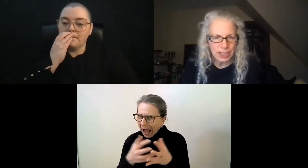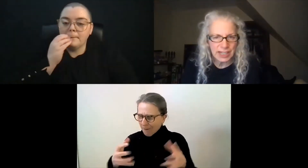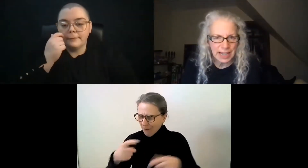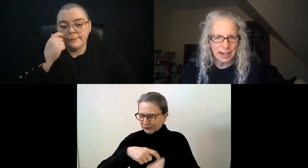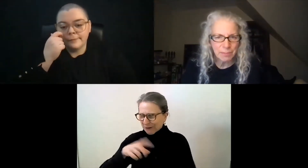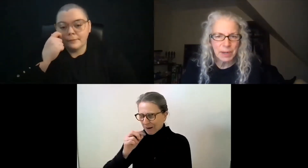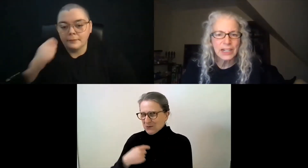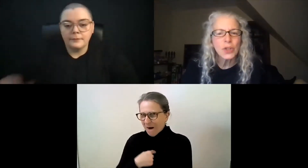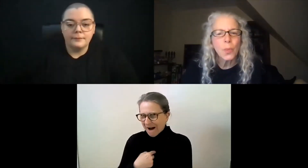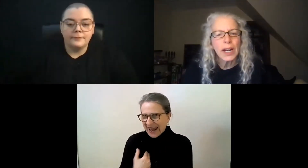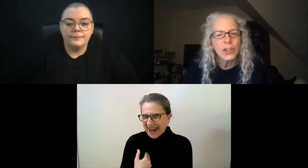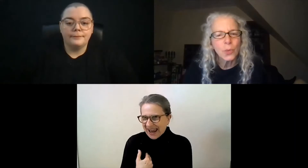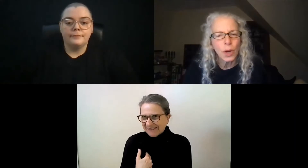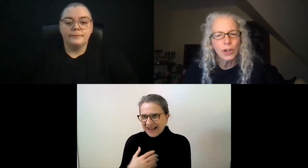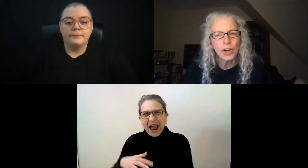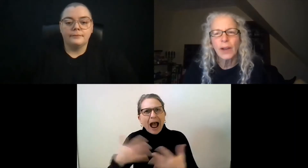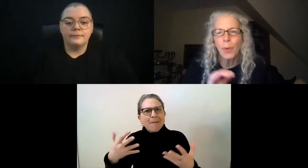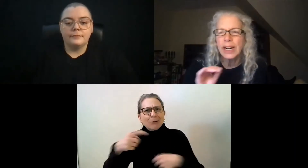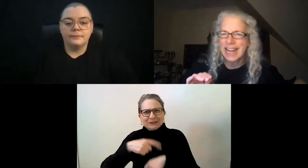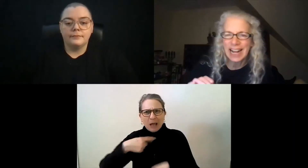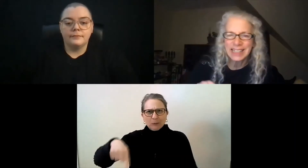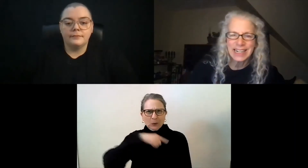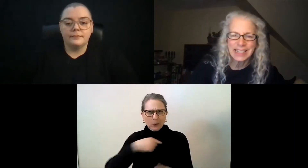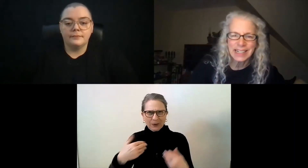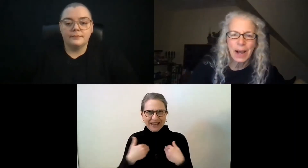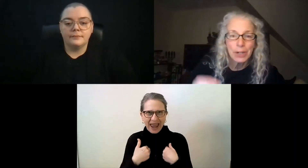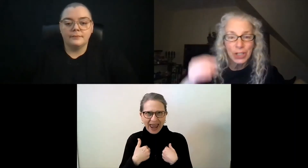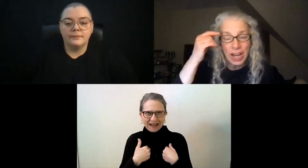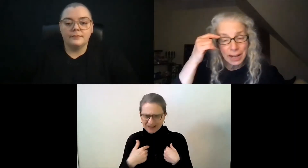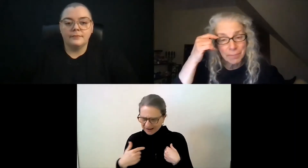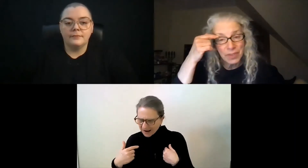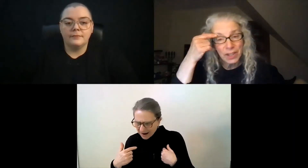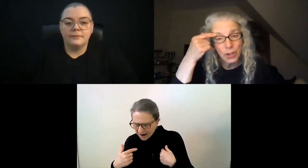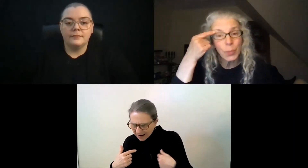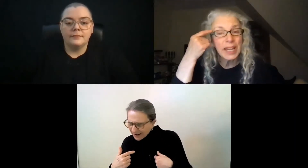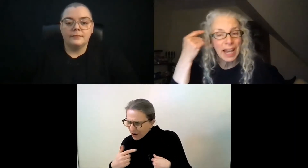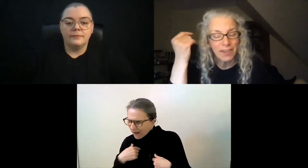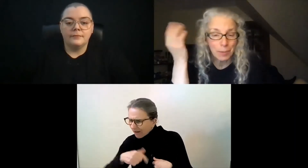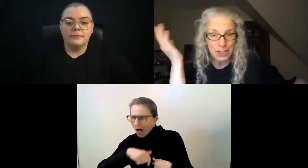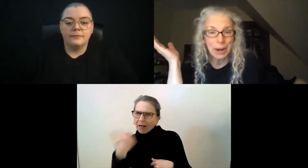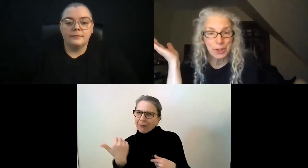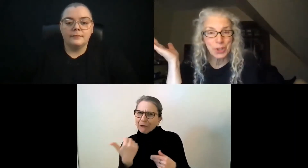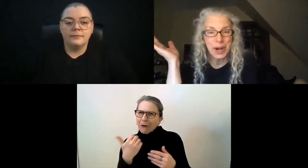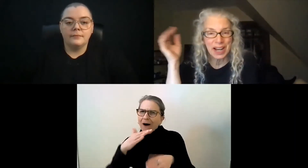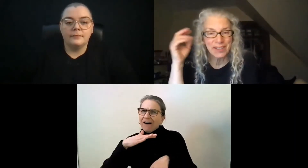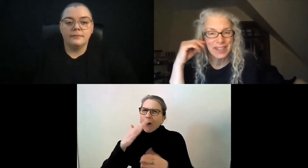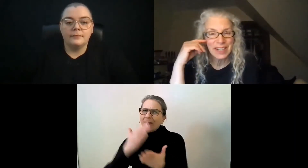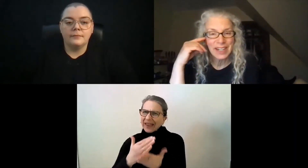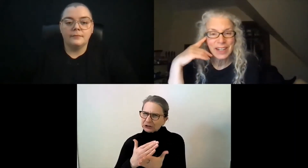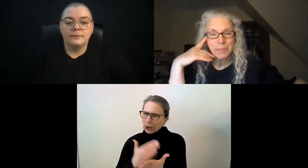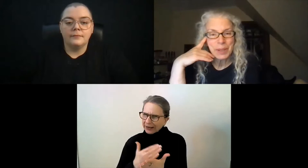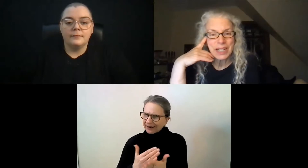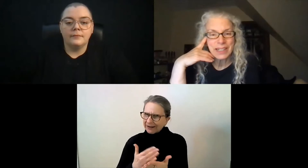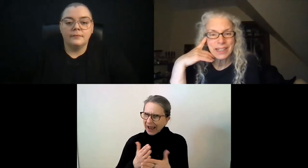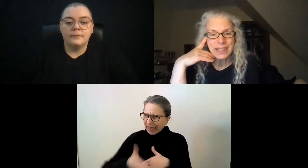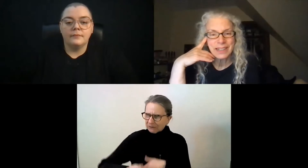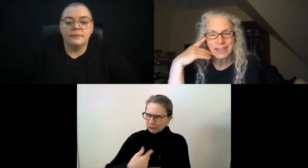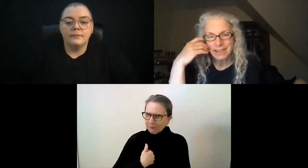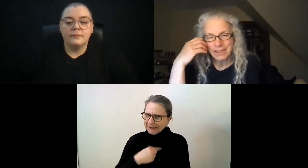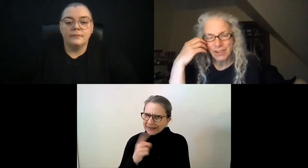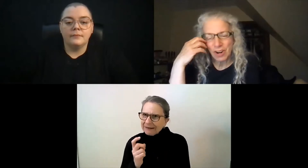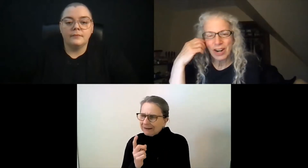your questions at the end. But I just wanted to ask Nancy, how much time do we have? How much time do you have? Because